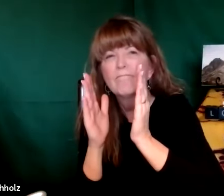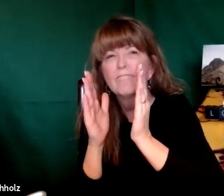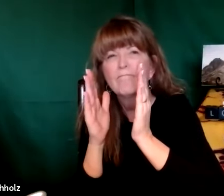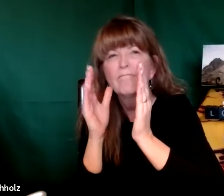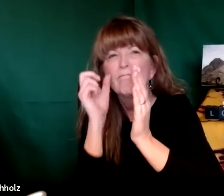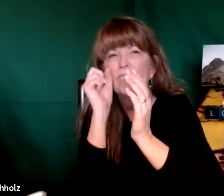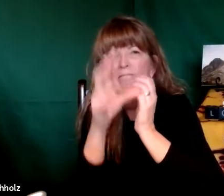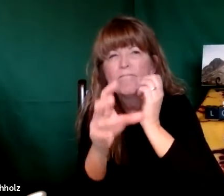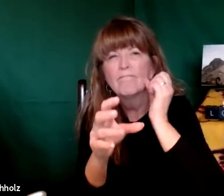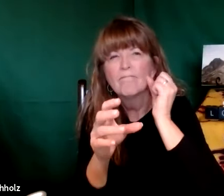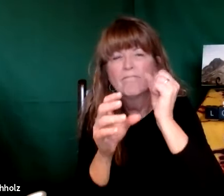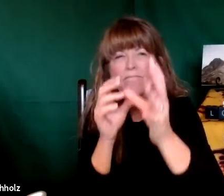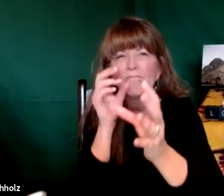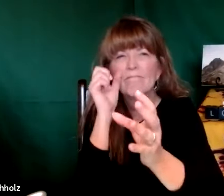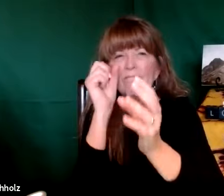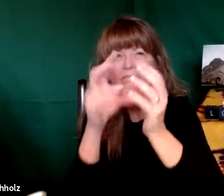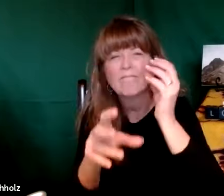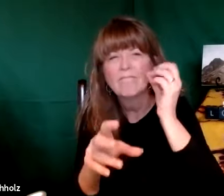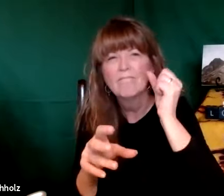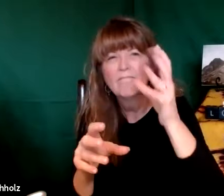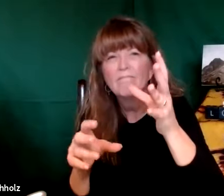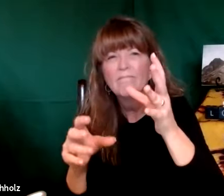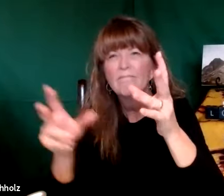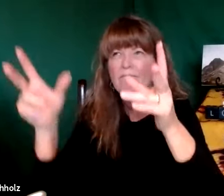and attend to that still small voice